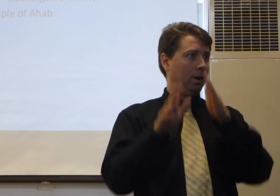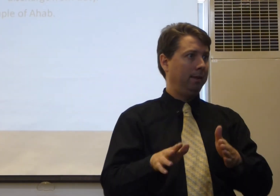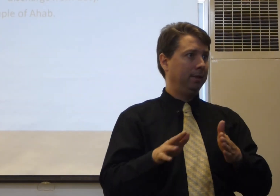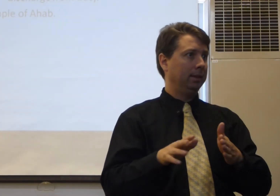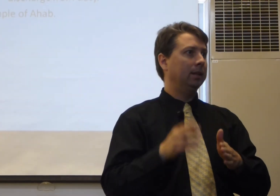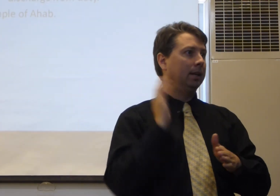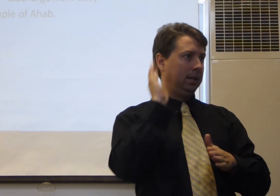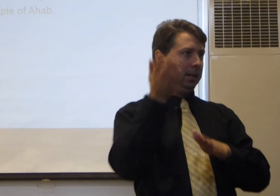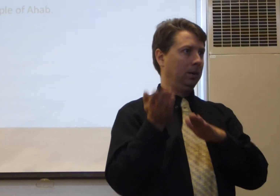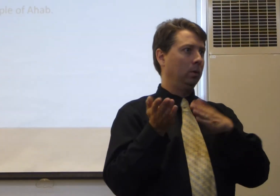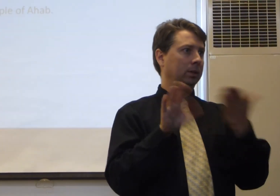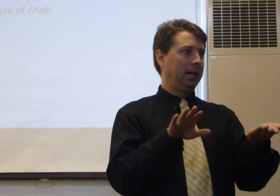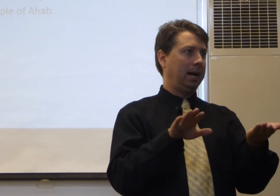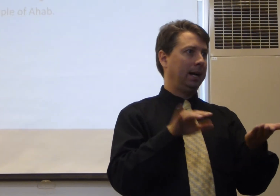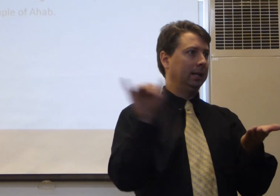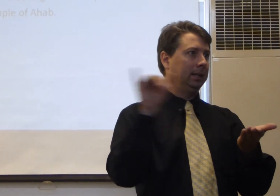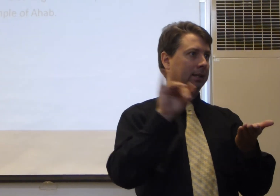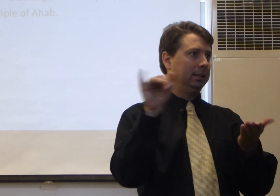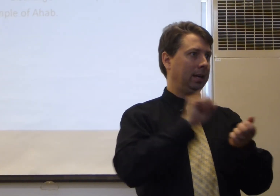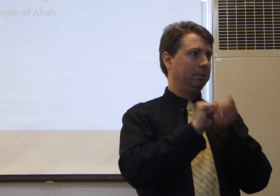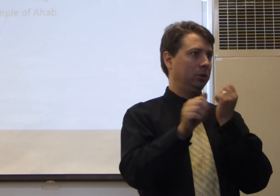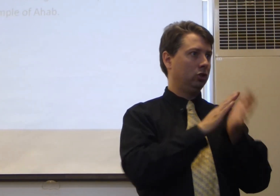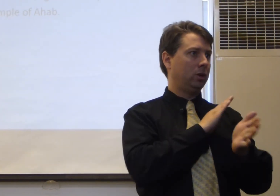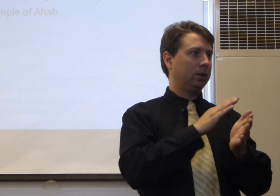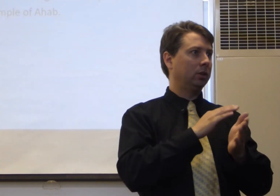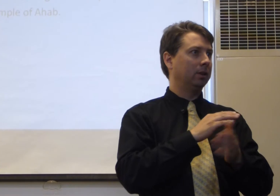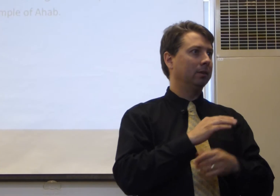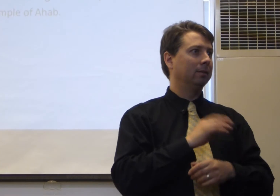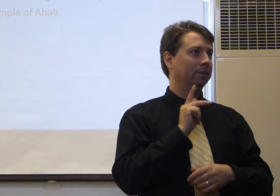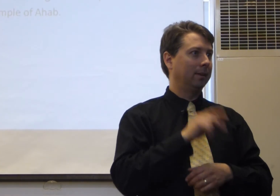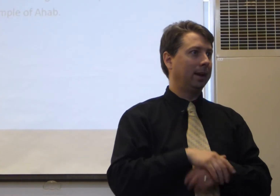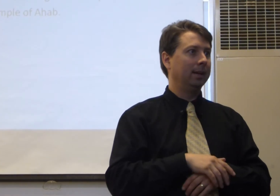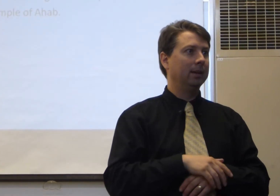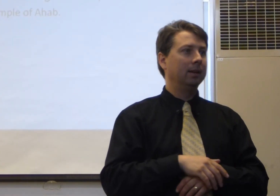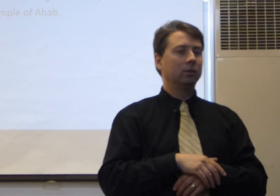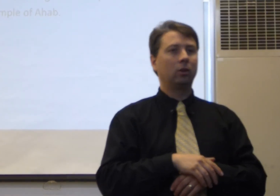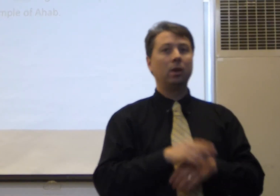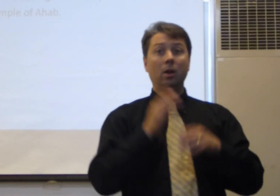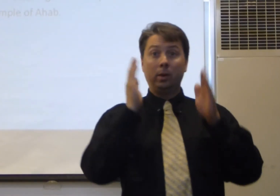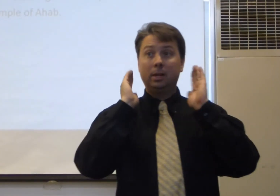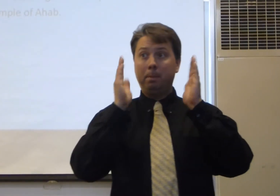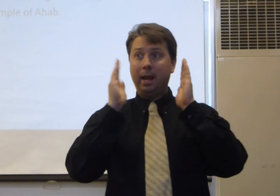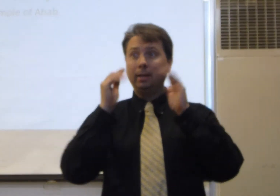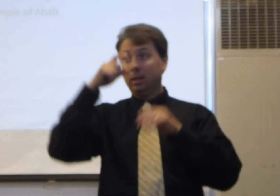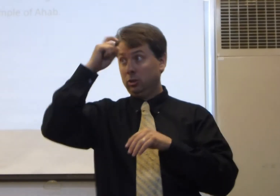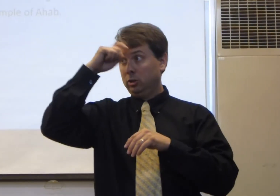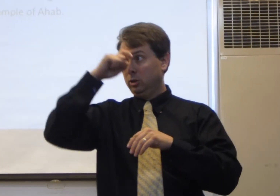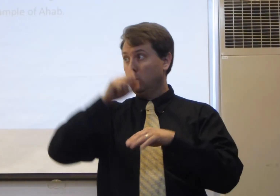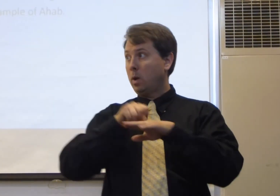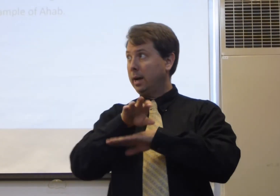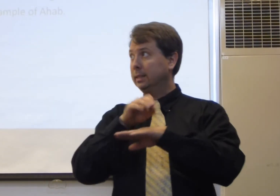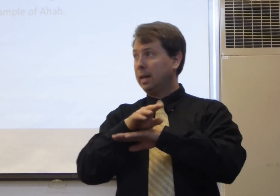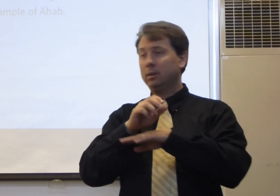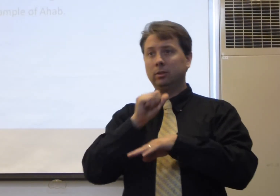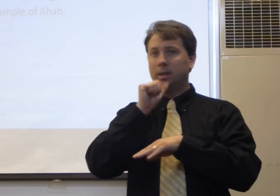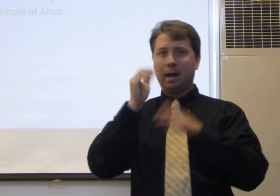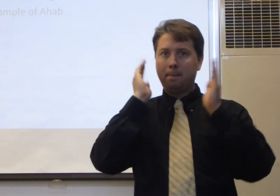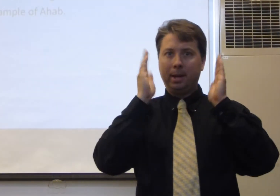prophets, he will die in the same destruction. So we need to pay attention to the wise counsel, not pay